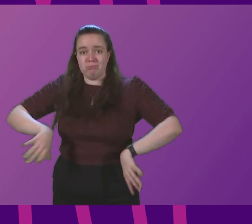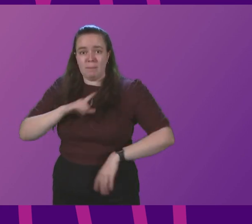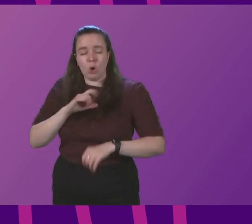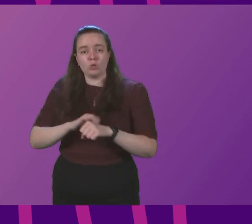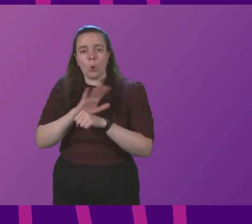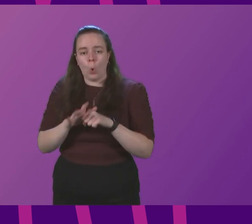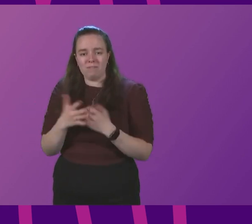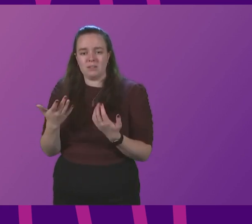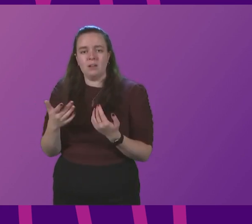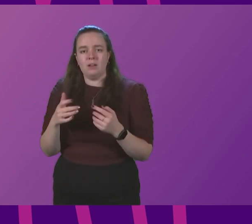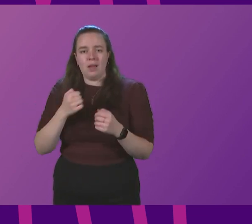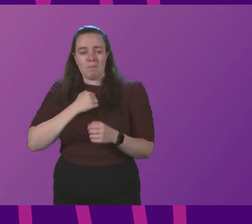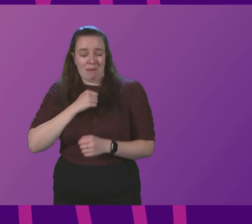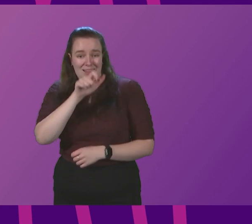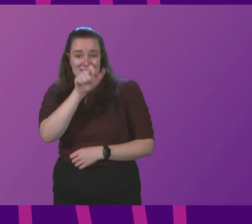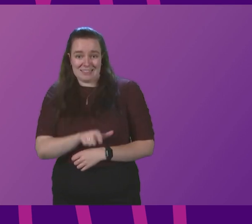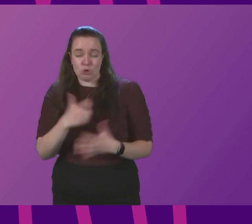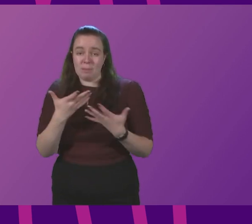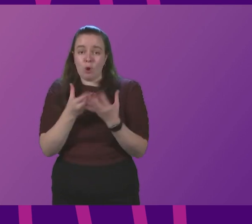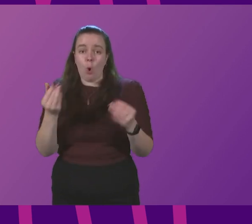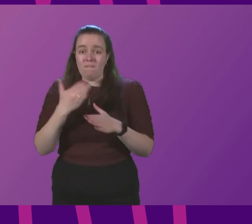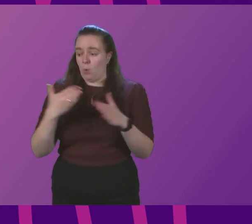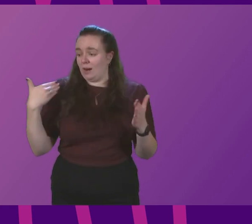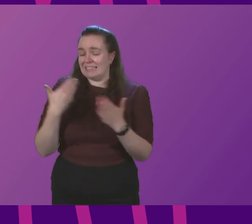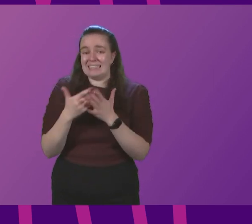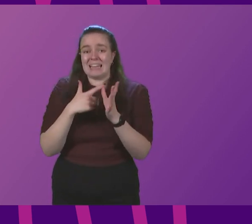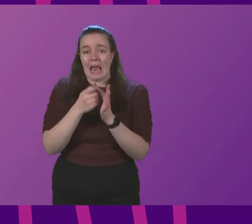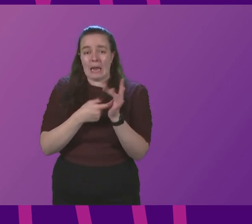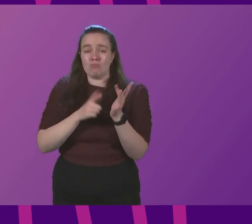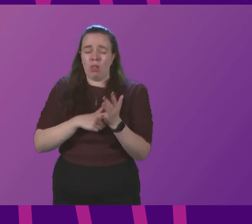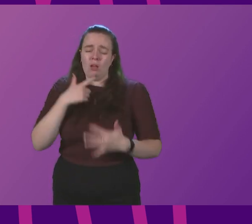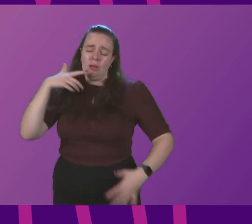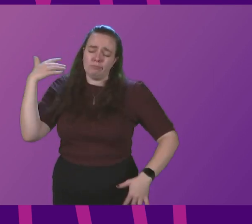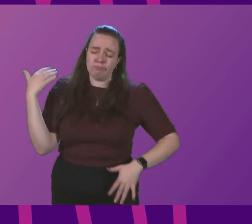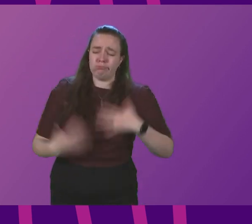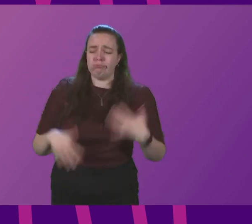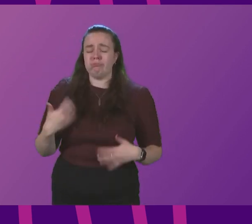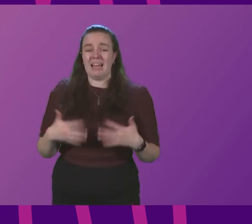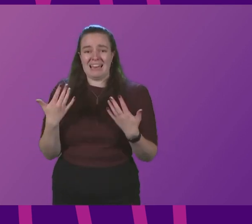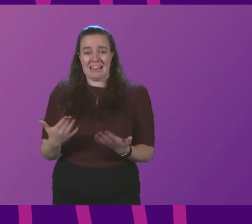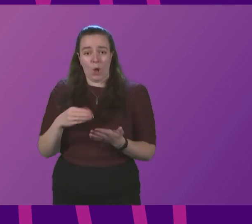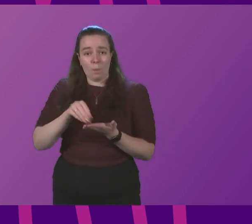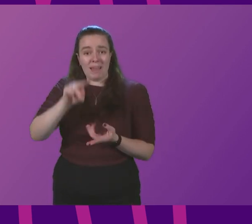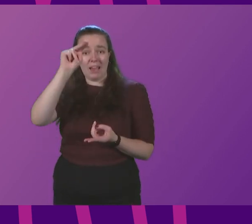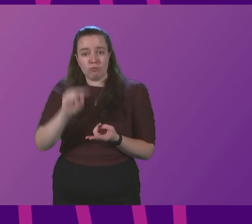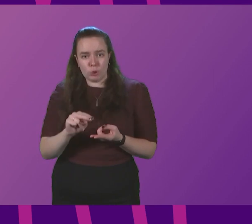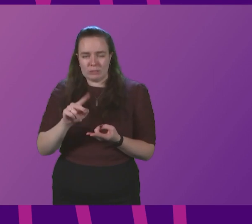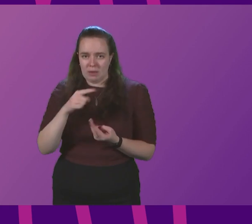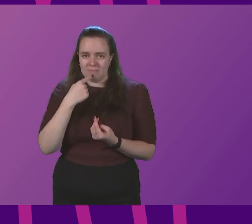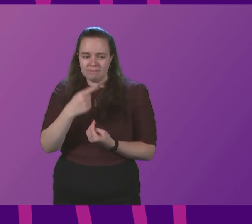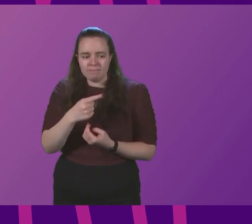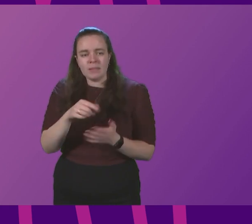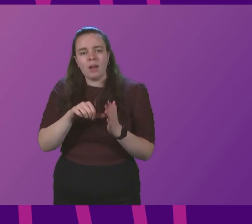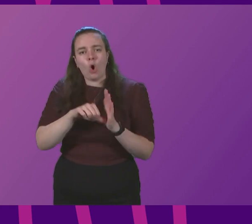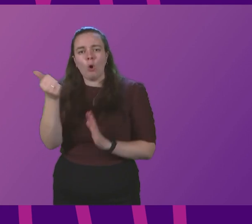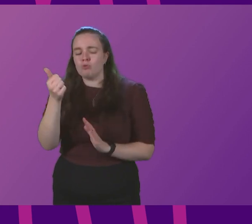matters to people like my constituent, who has been off work since April, in agony, now on reduced pay, but told their operation won't be for another